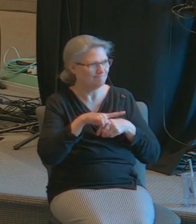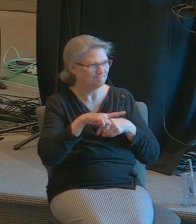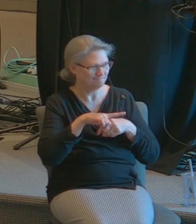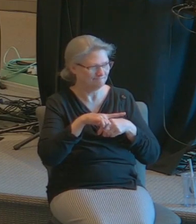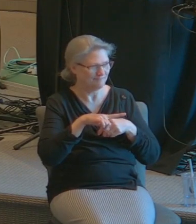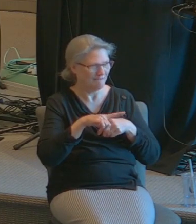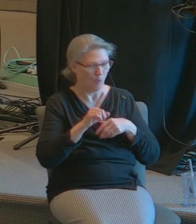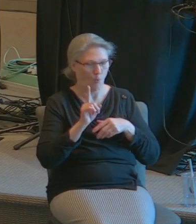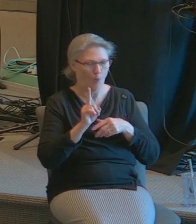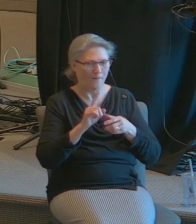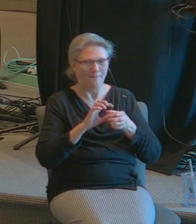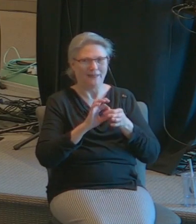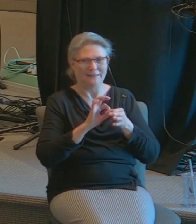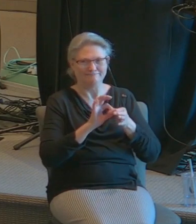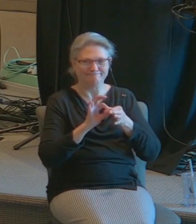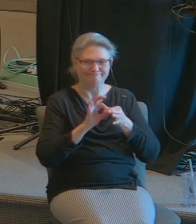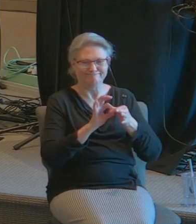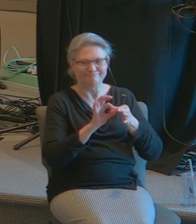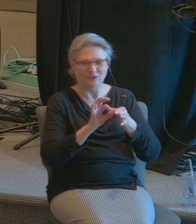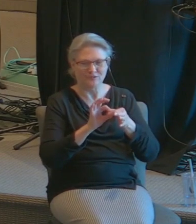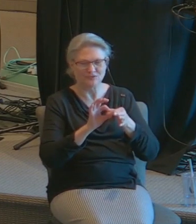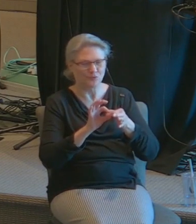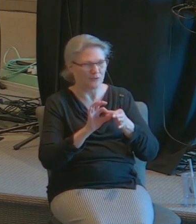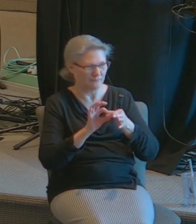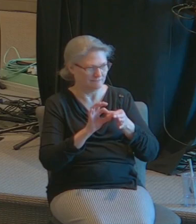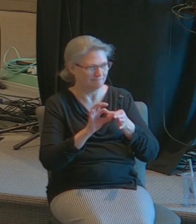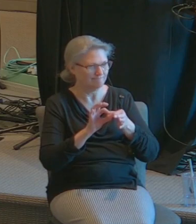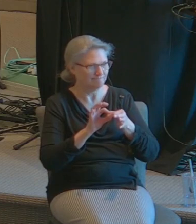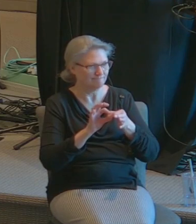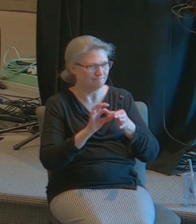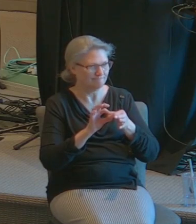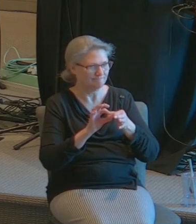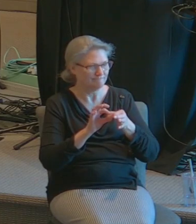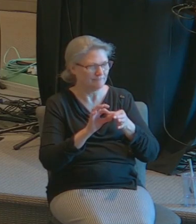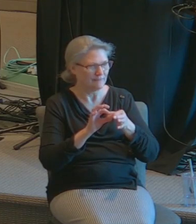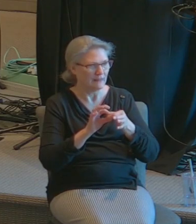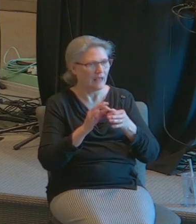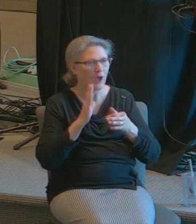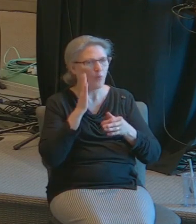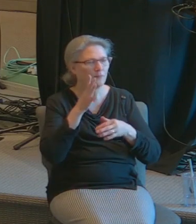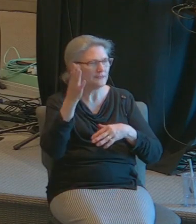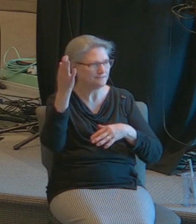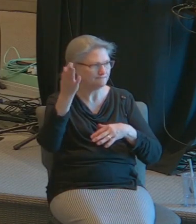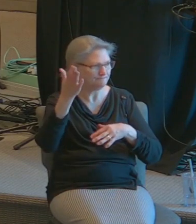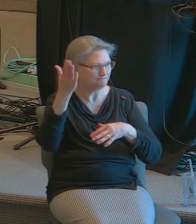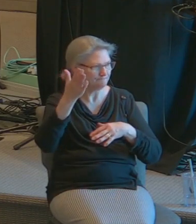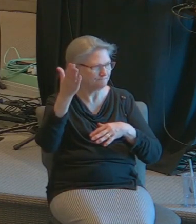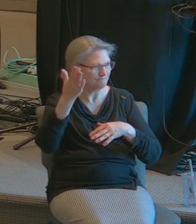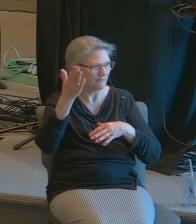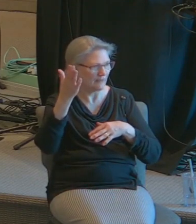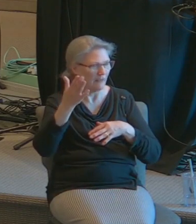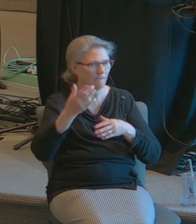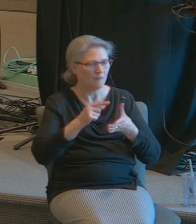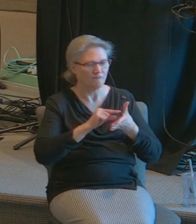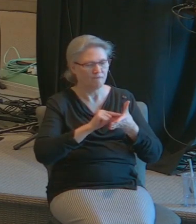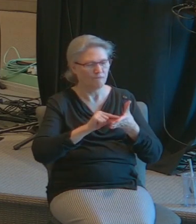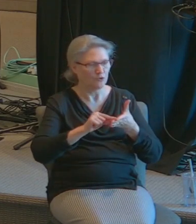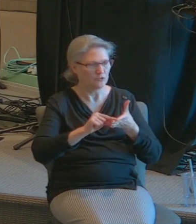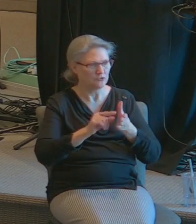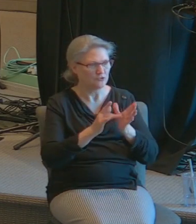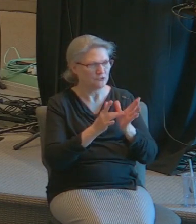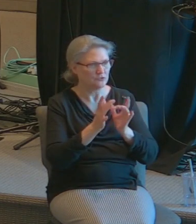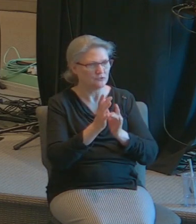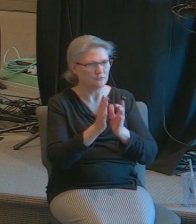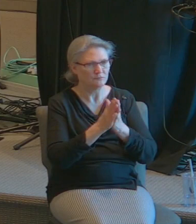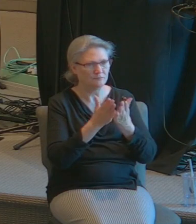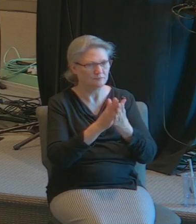And for a moment I can be a part of you. I'm going to be speaking today from a verse of Scripture